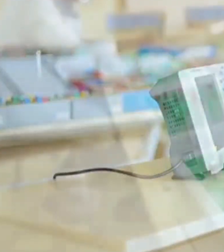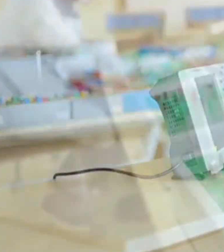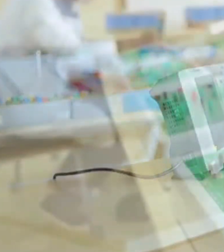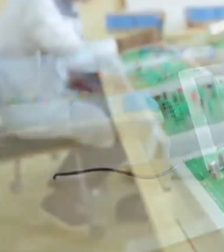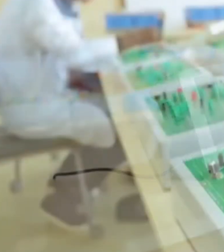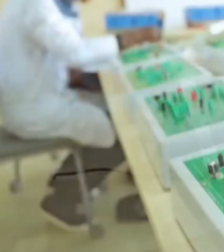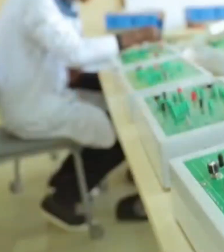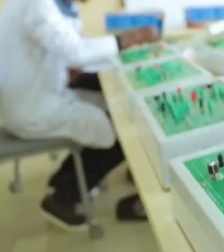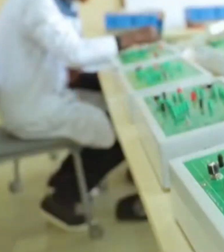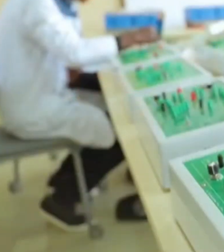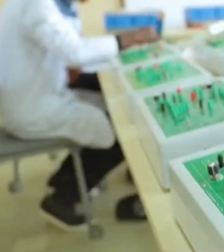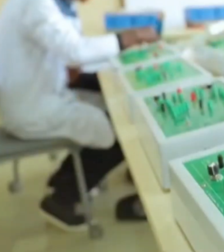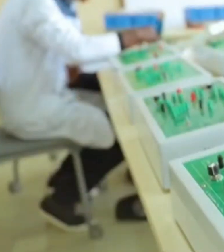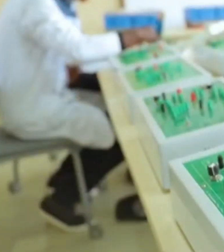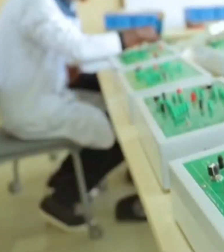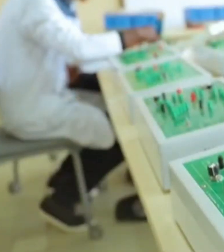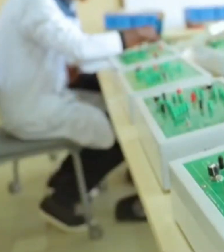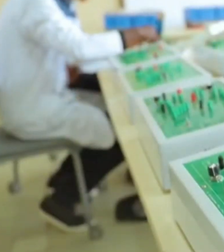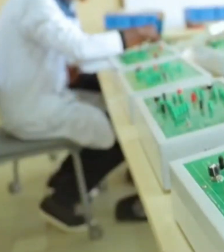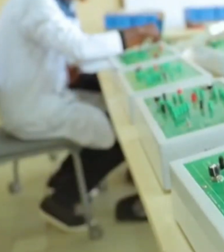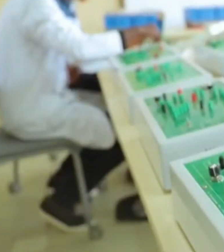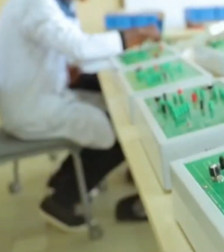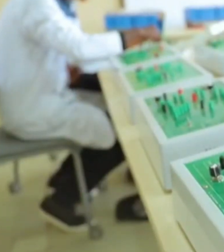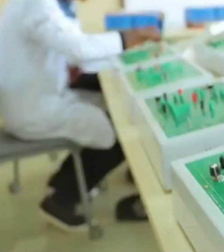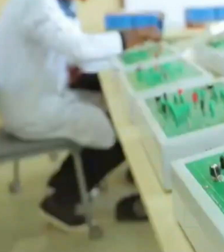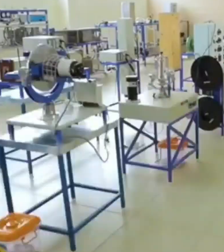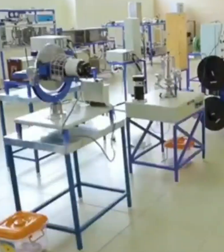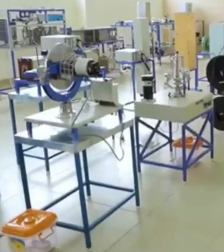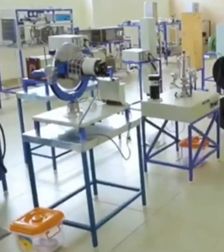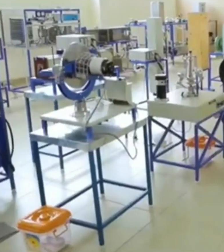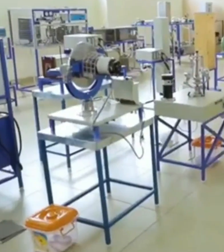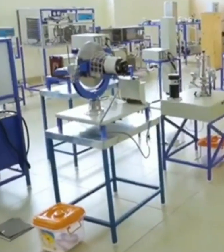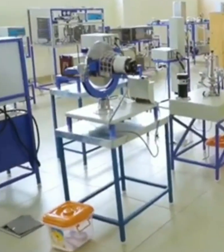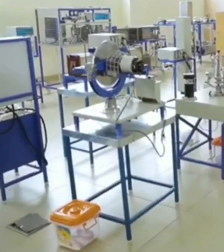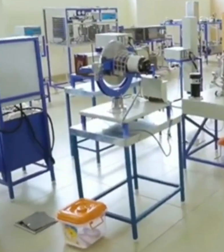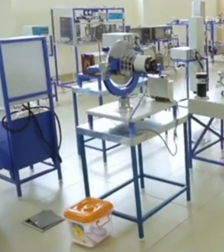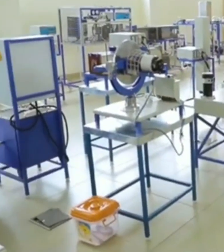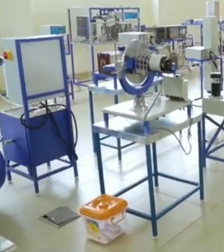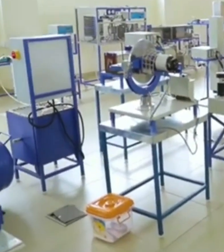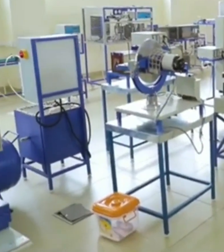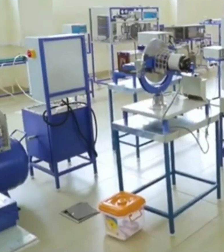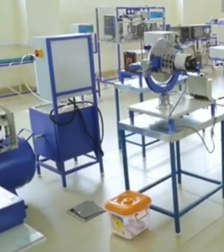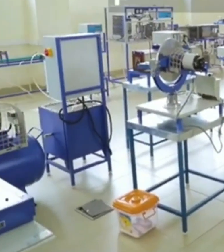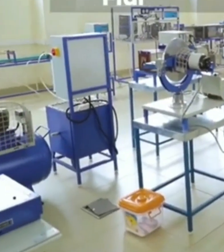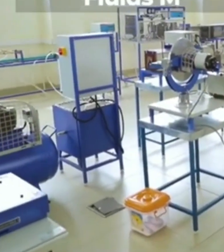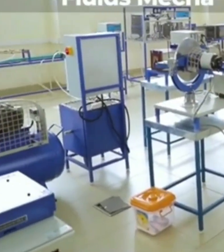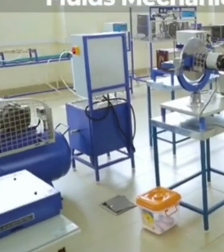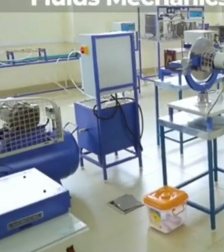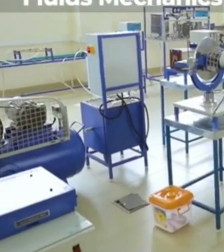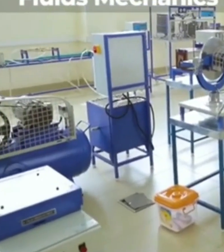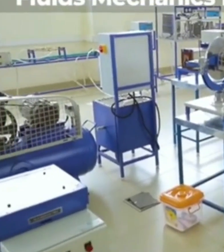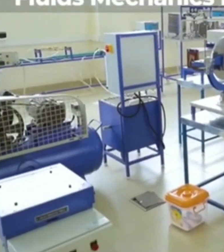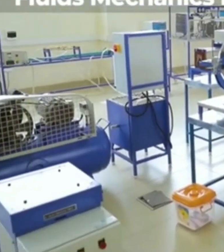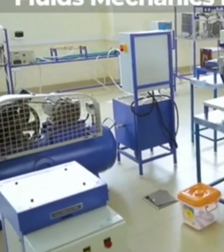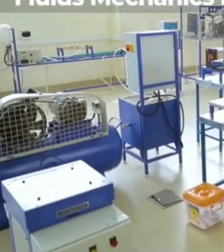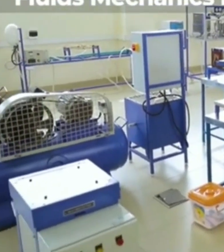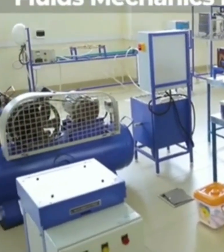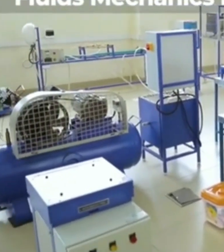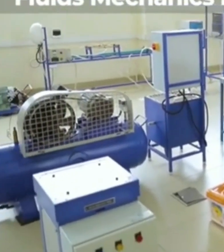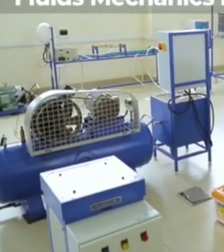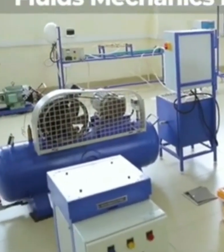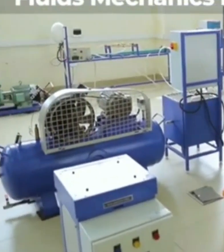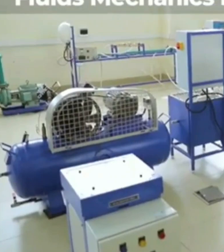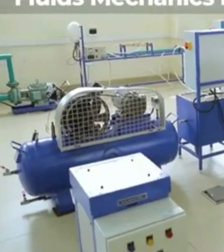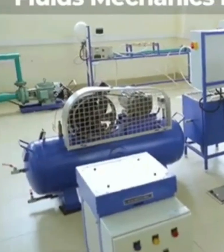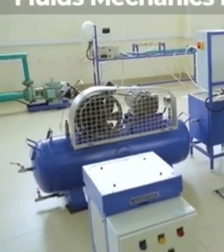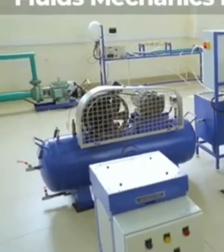they are not there to memorize some notes for the professor they are not there to take notes from they are there to say prof it can be done differently when